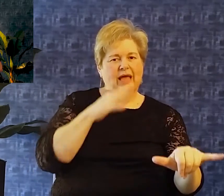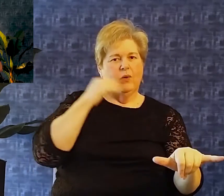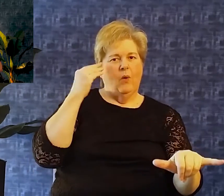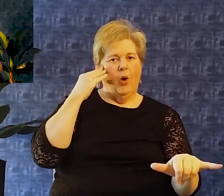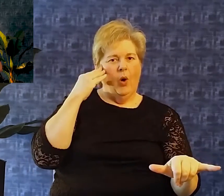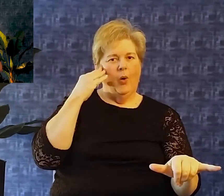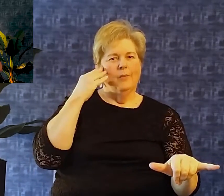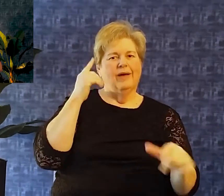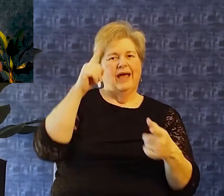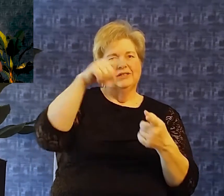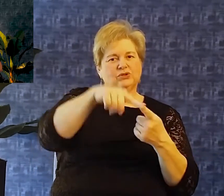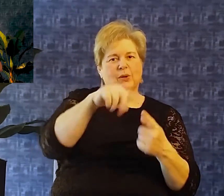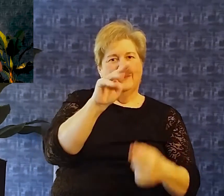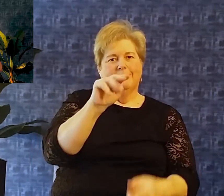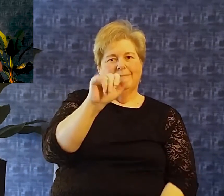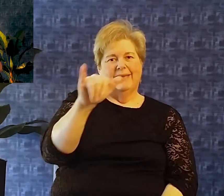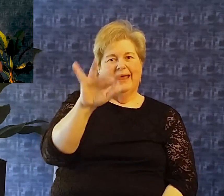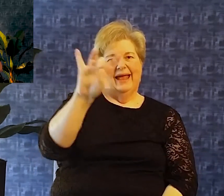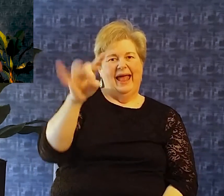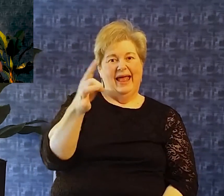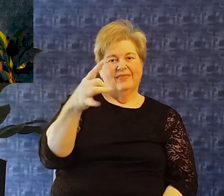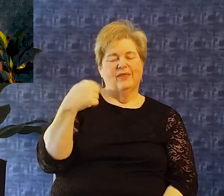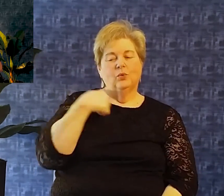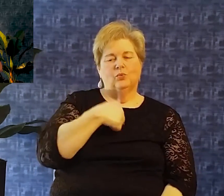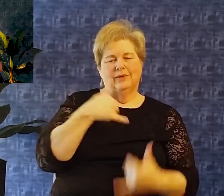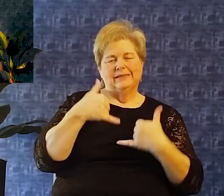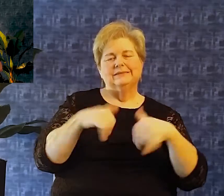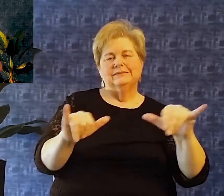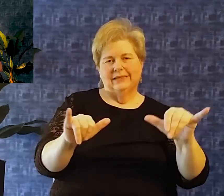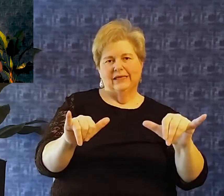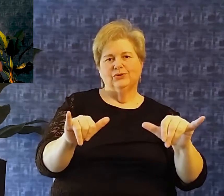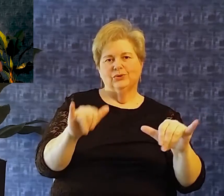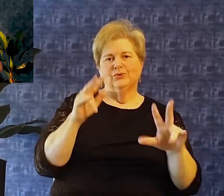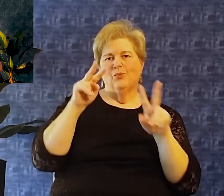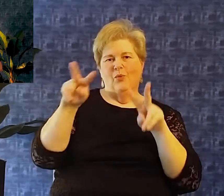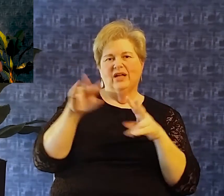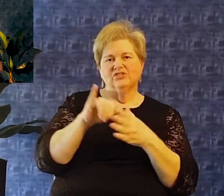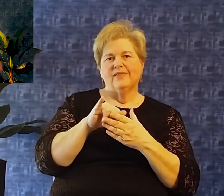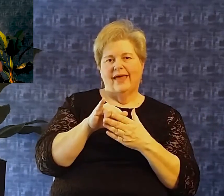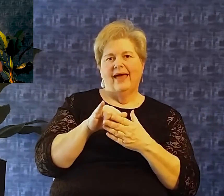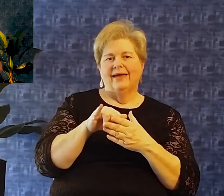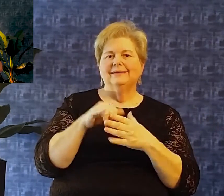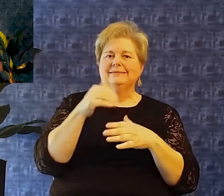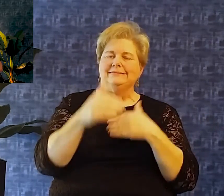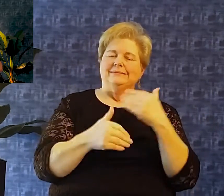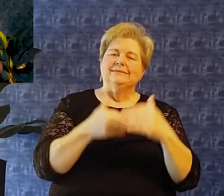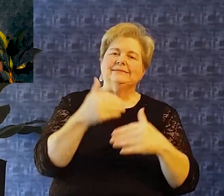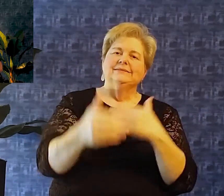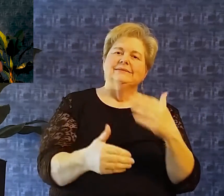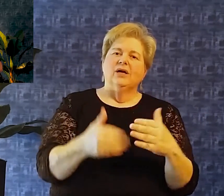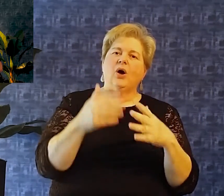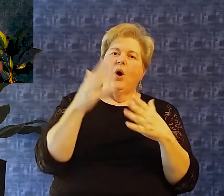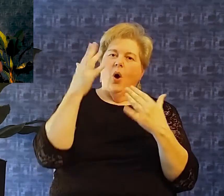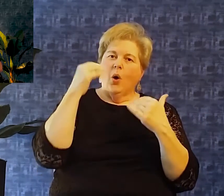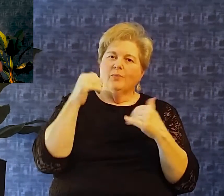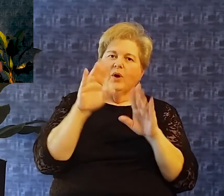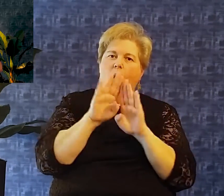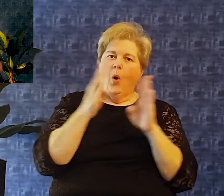the phases of reopening Our economy and reopening our our community and certainly that includes our church and we'll keep you